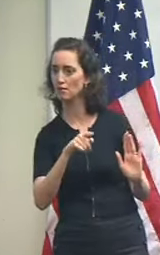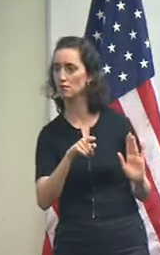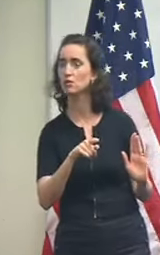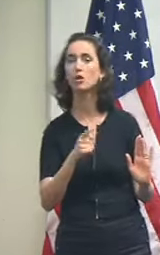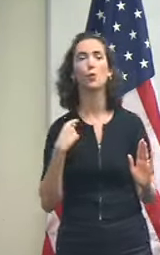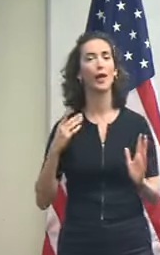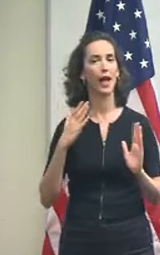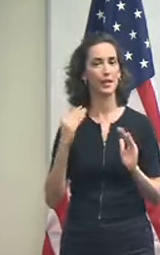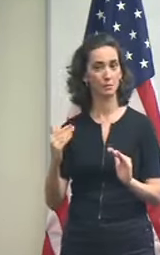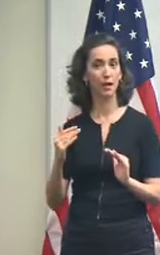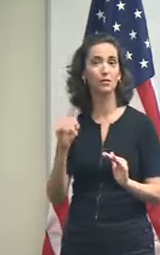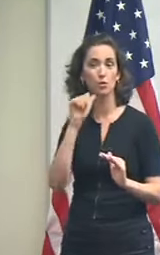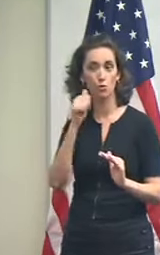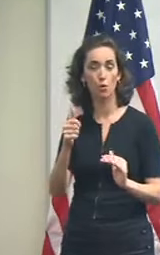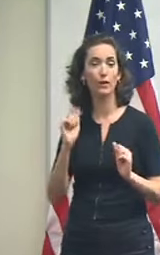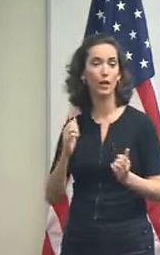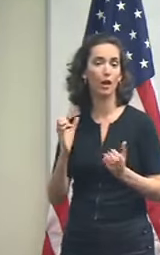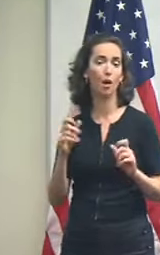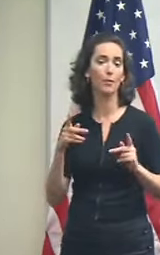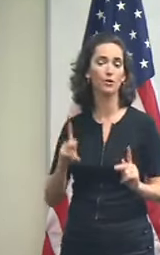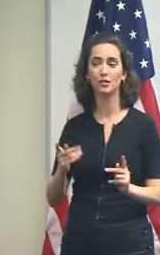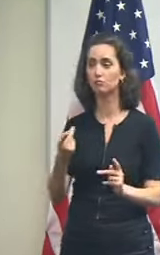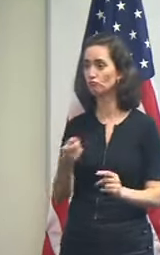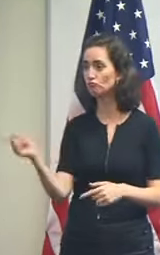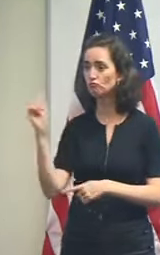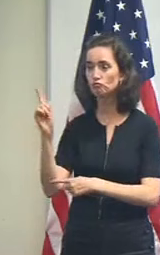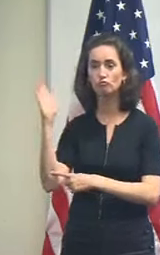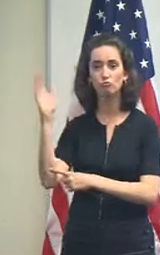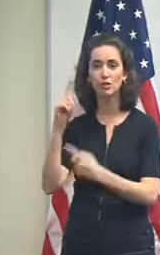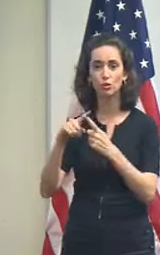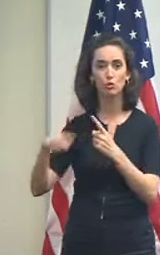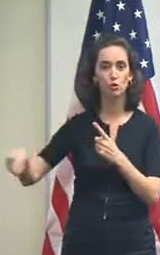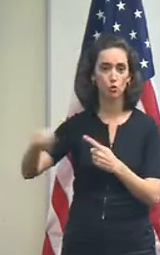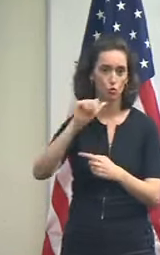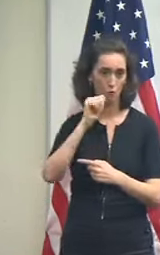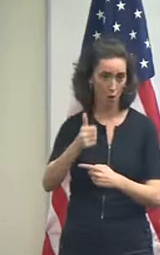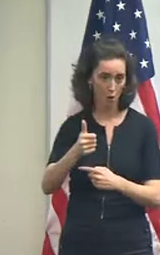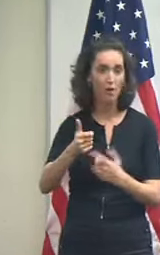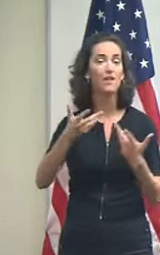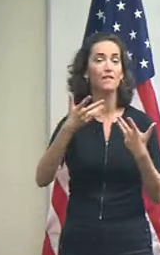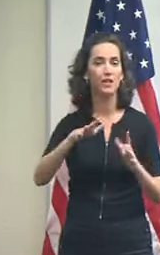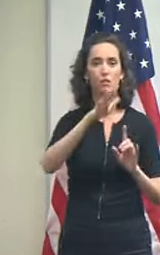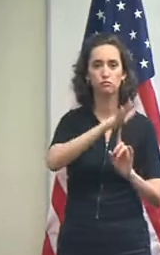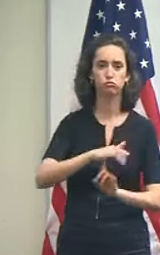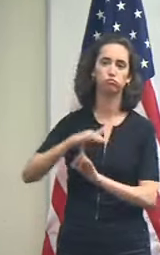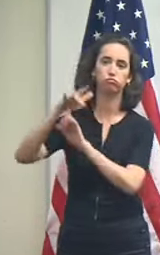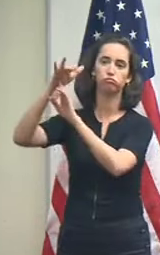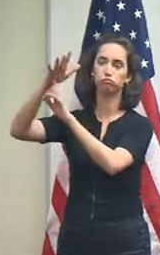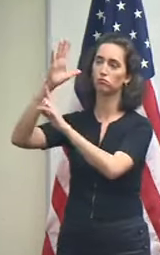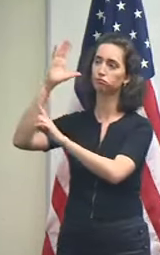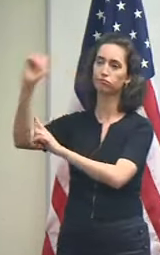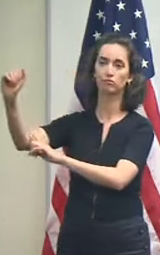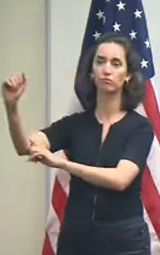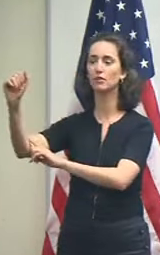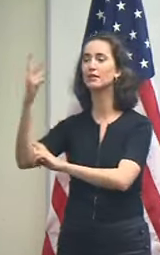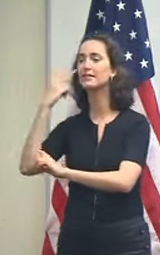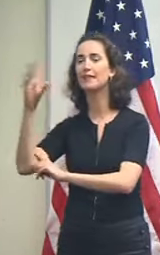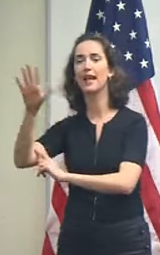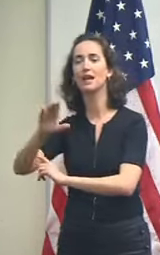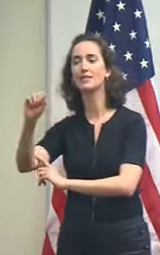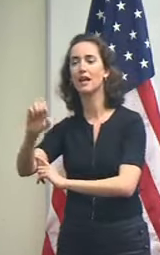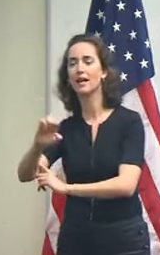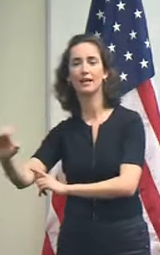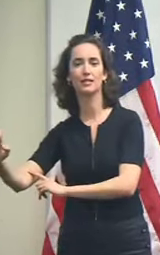anticipate having an opportunity to speak to all of you tomorrow before we take off and go to southeast